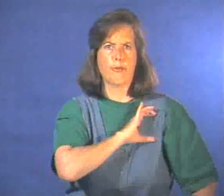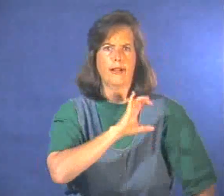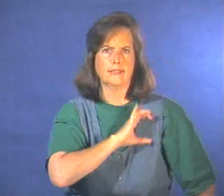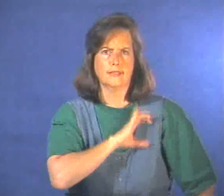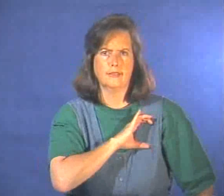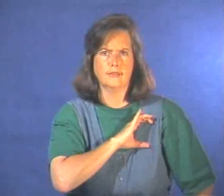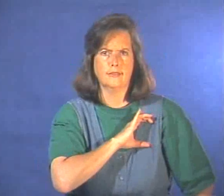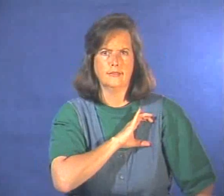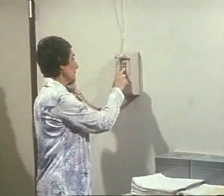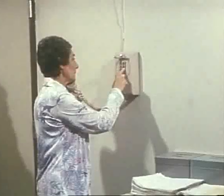calls the police.